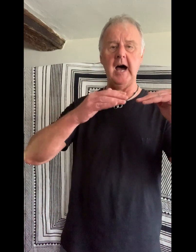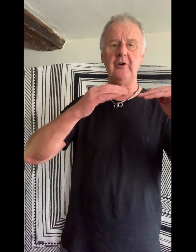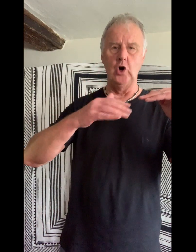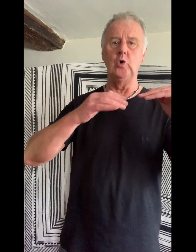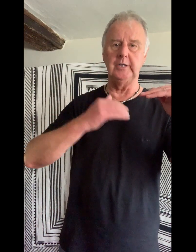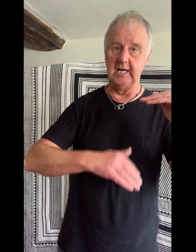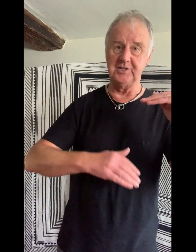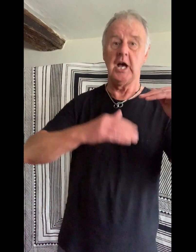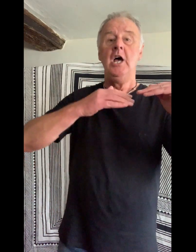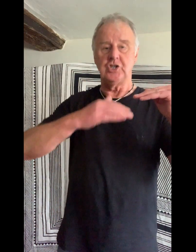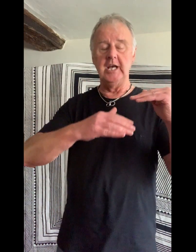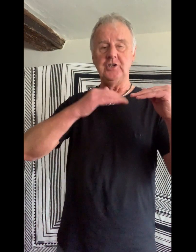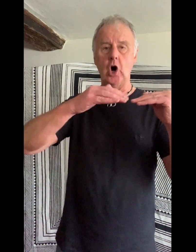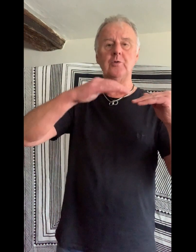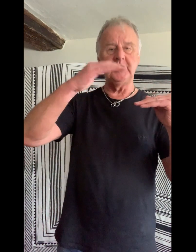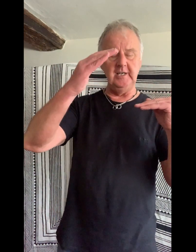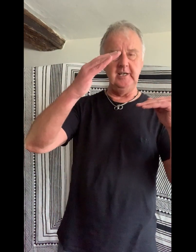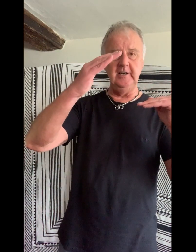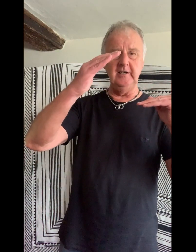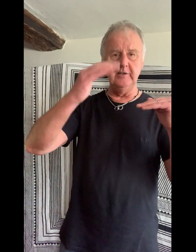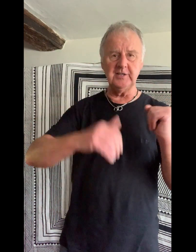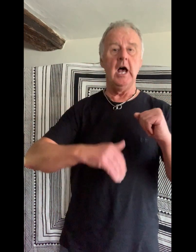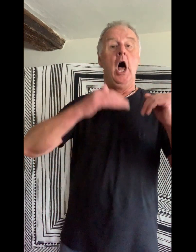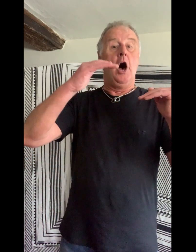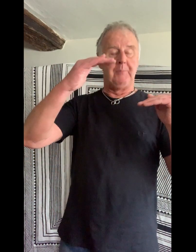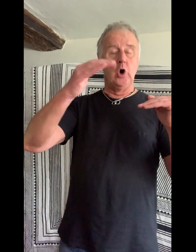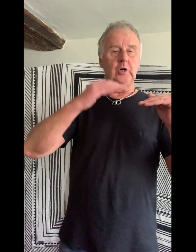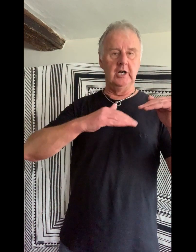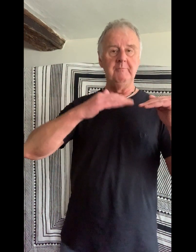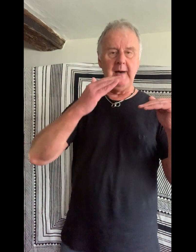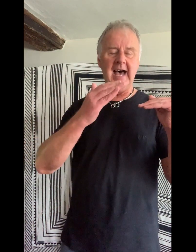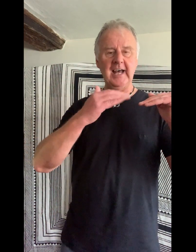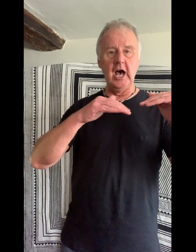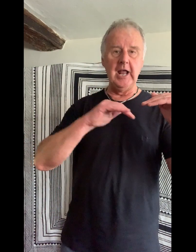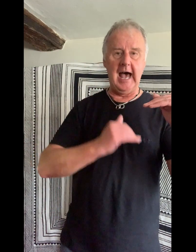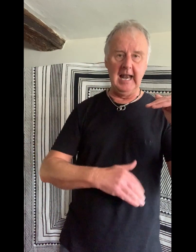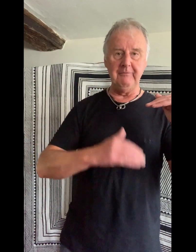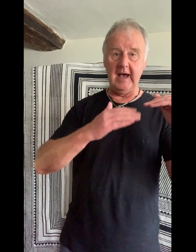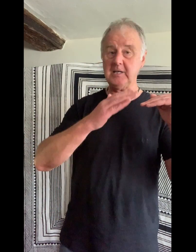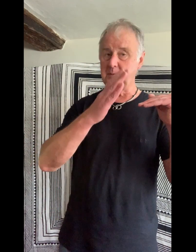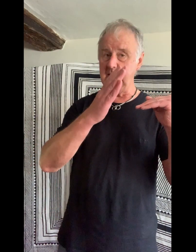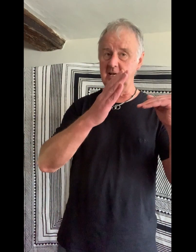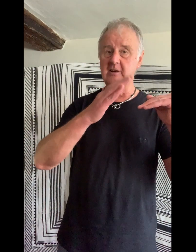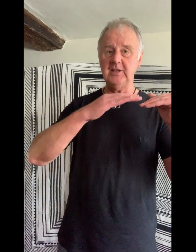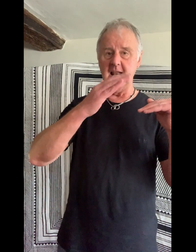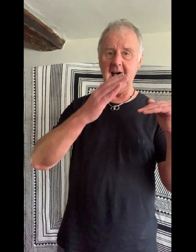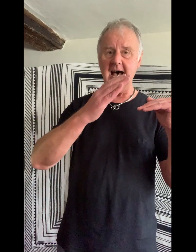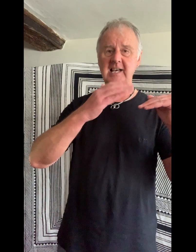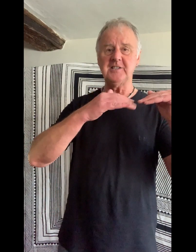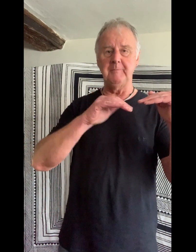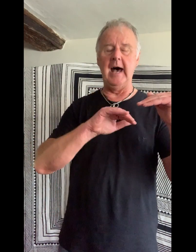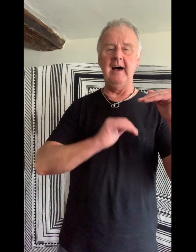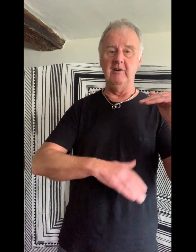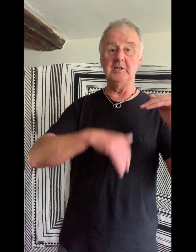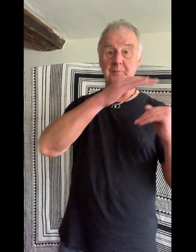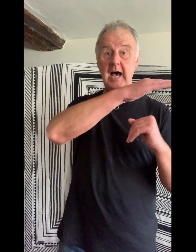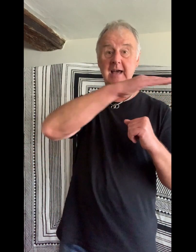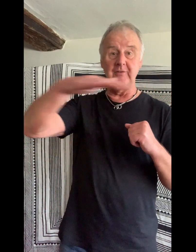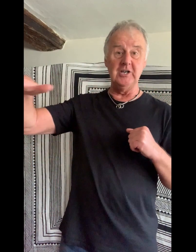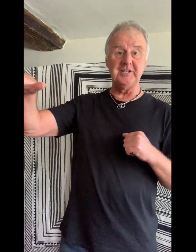fire no guns. Shed no tears. Now I'm a broken man on a Halifax pier. The last of Barrett's private